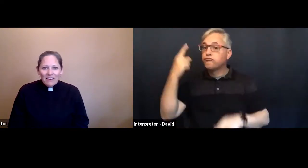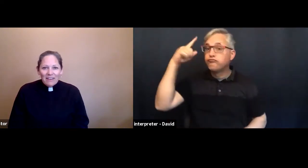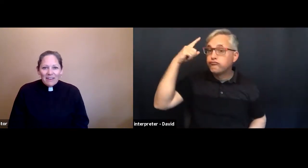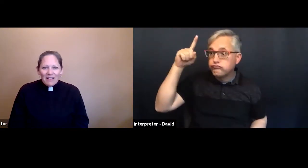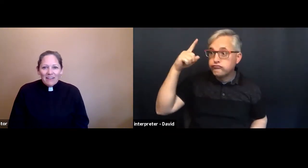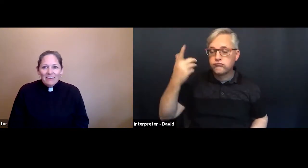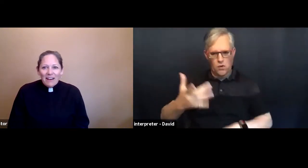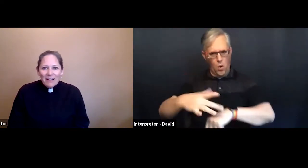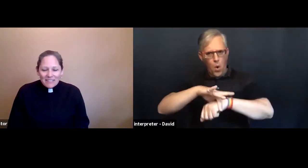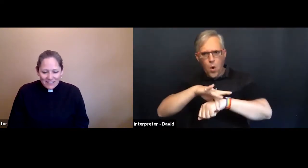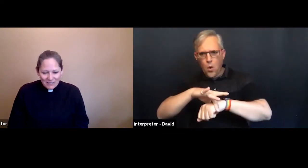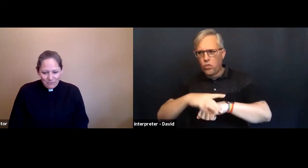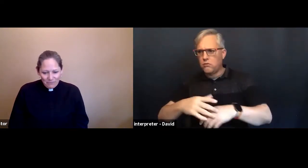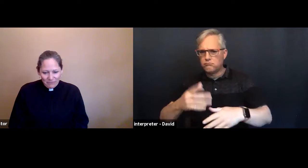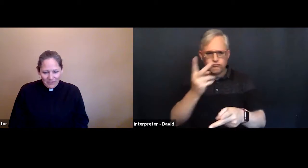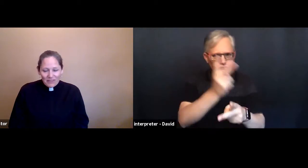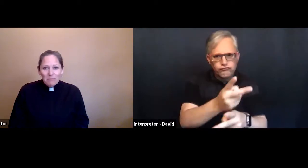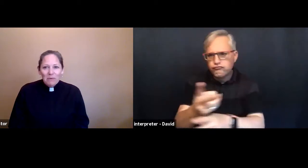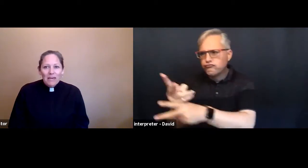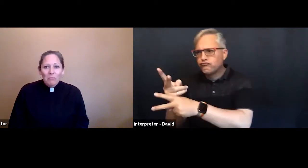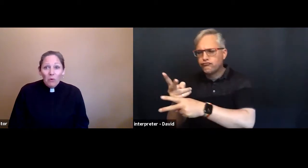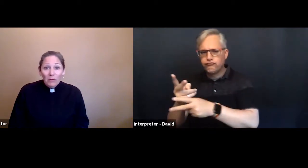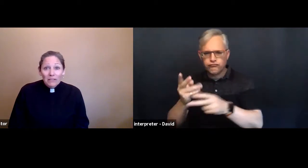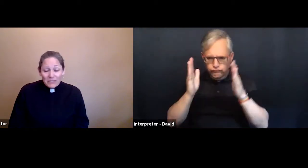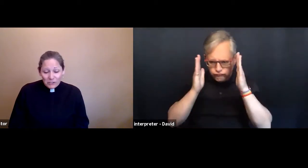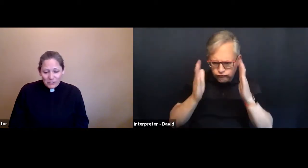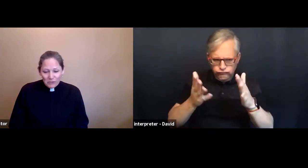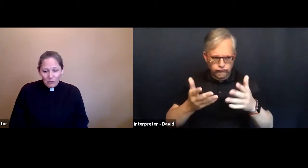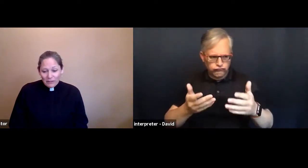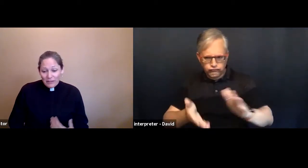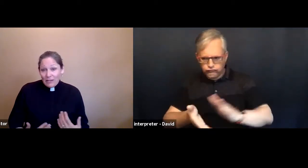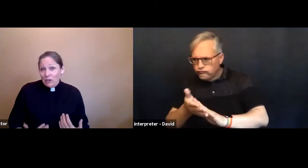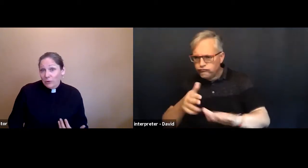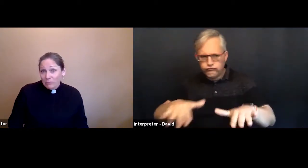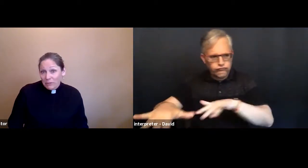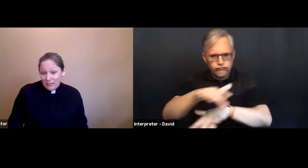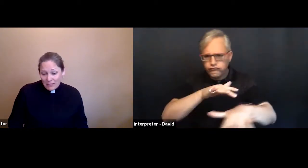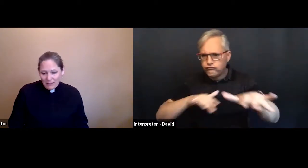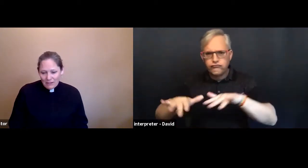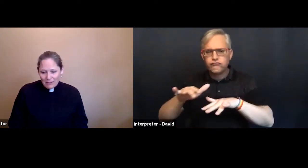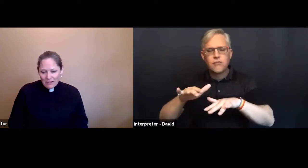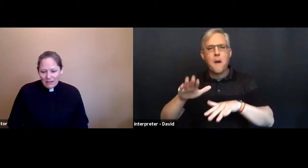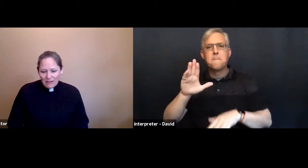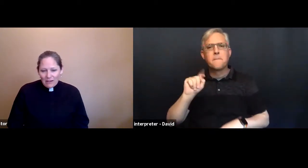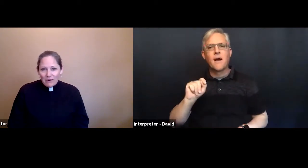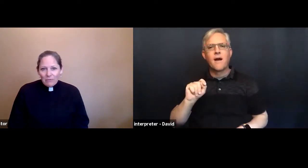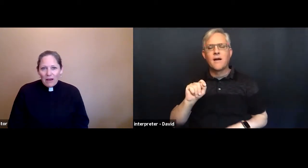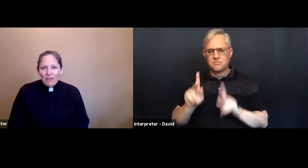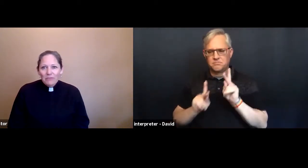And yet, they pay more attention to what they could be, rather